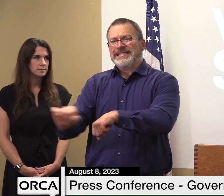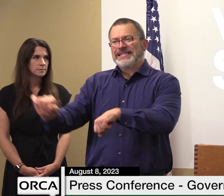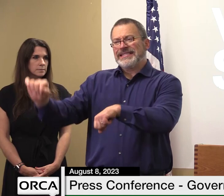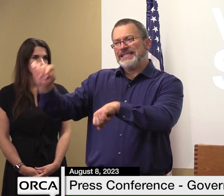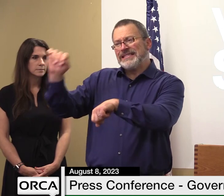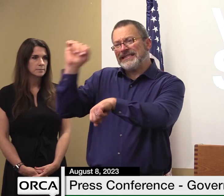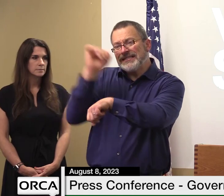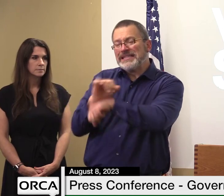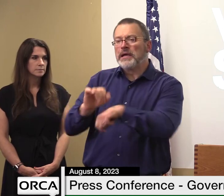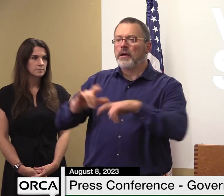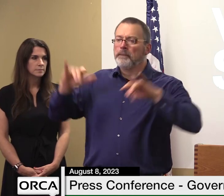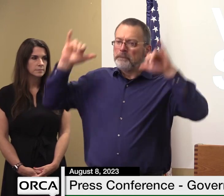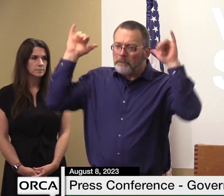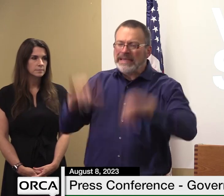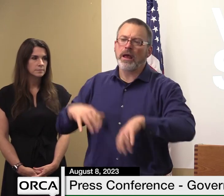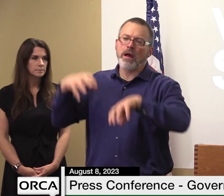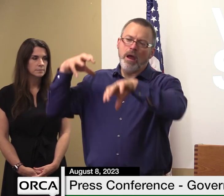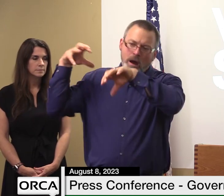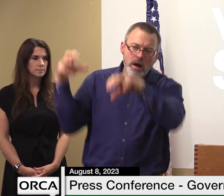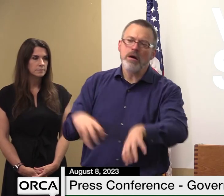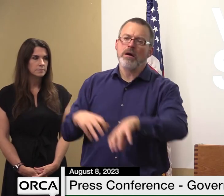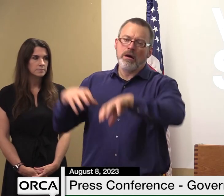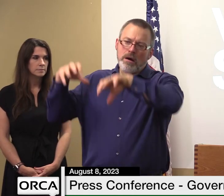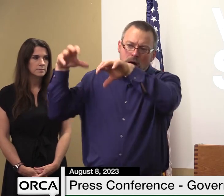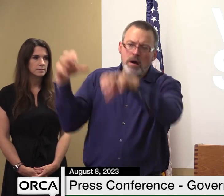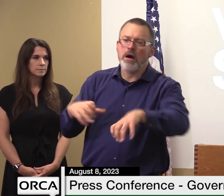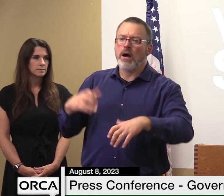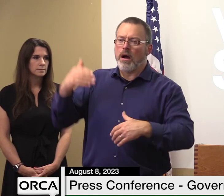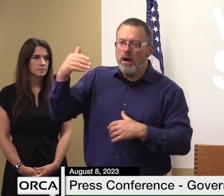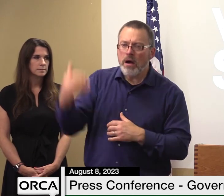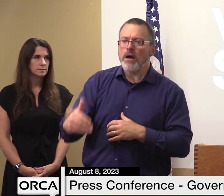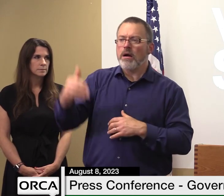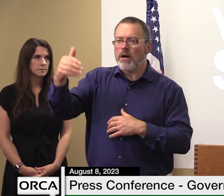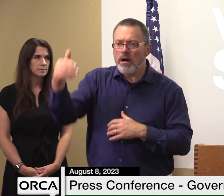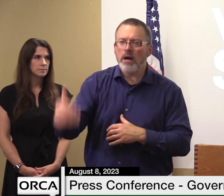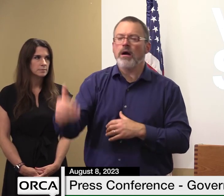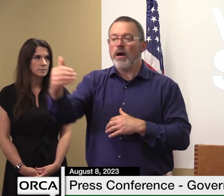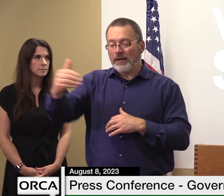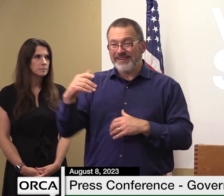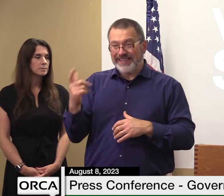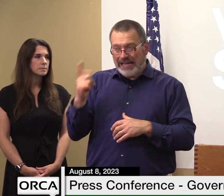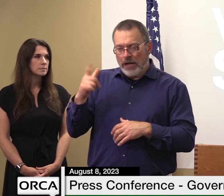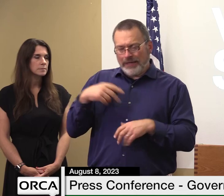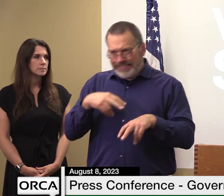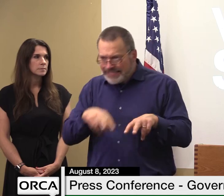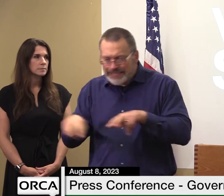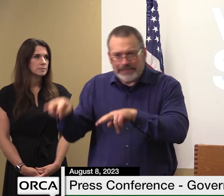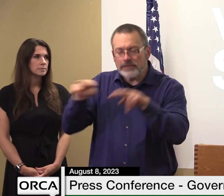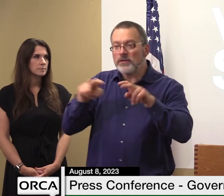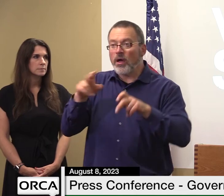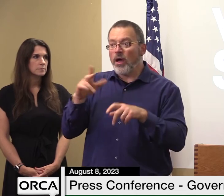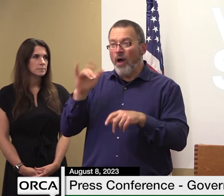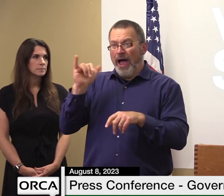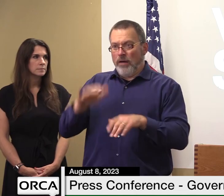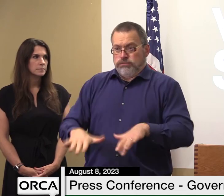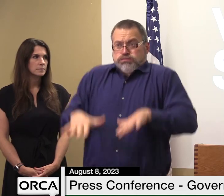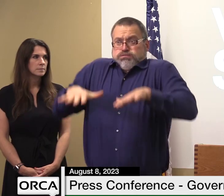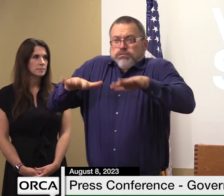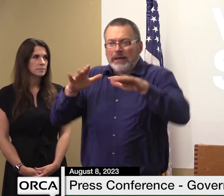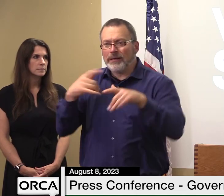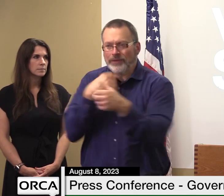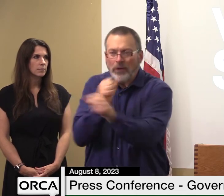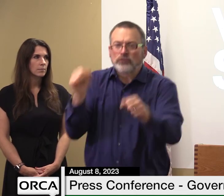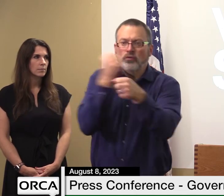deployment of our swift water rescue assets last week teams were busy on Thursday night in Middlebury and Friday night in